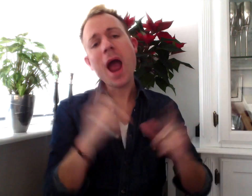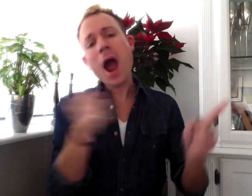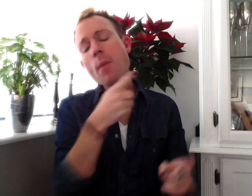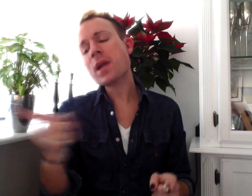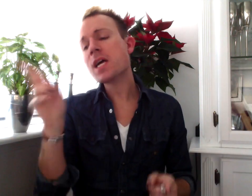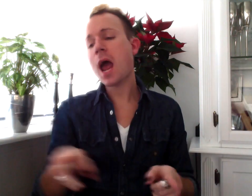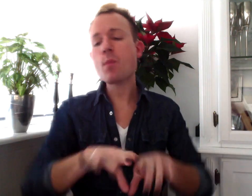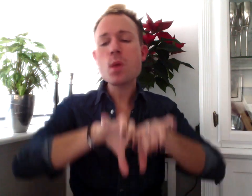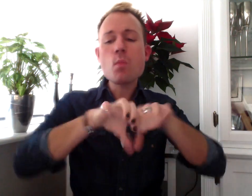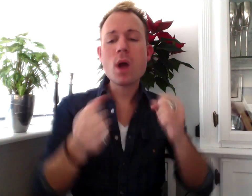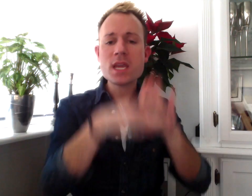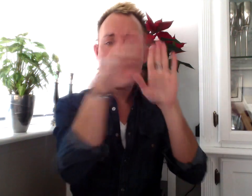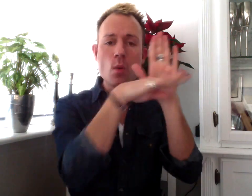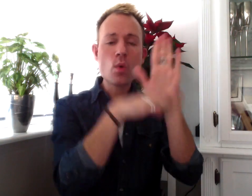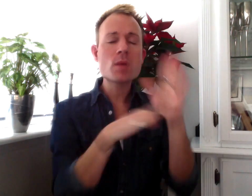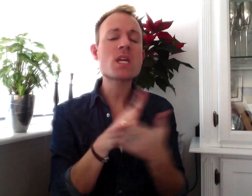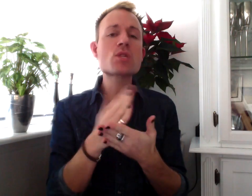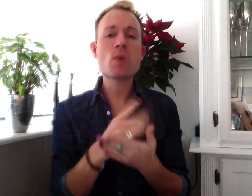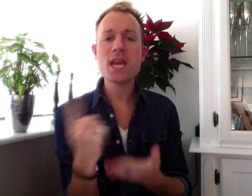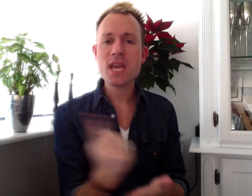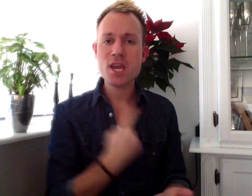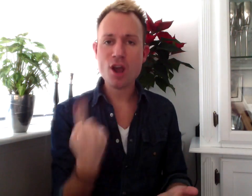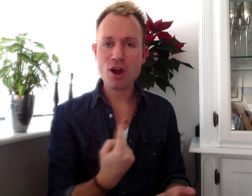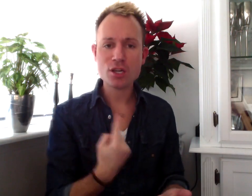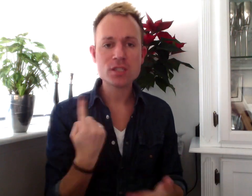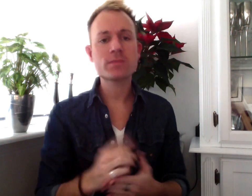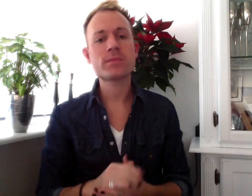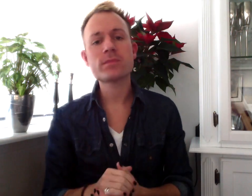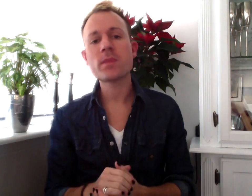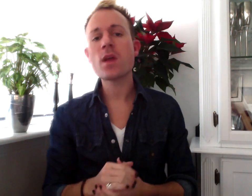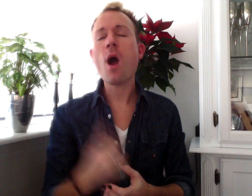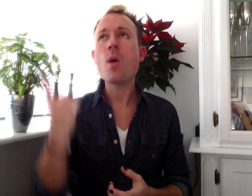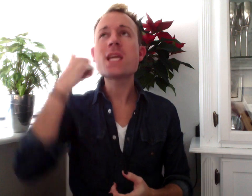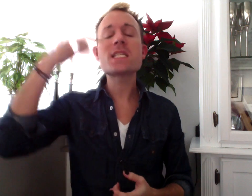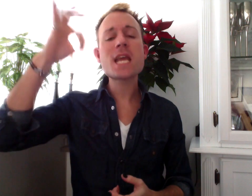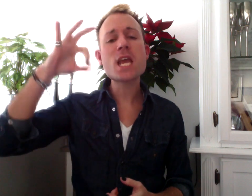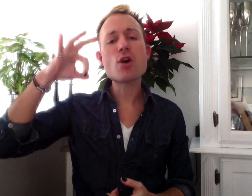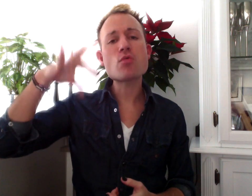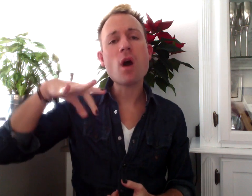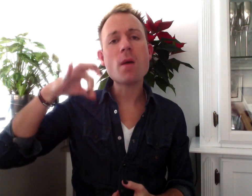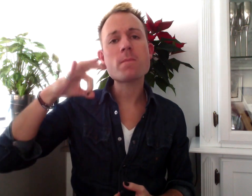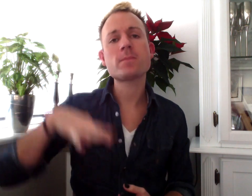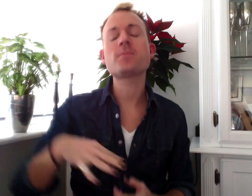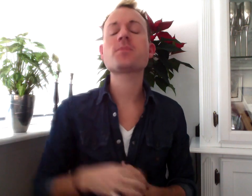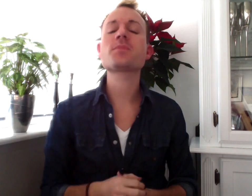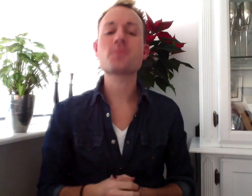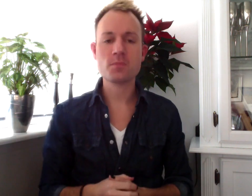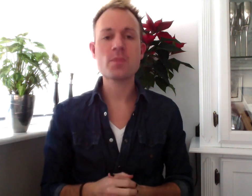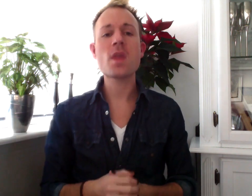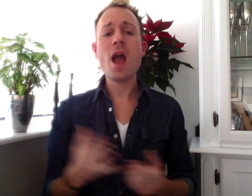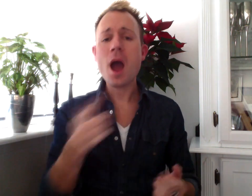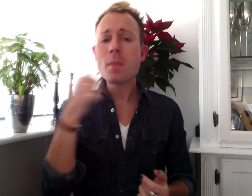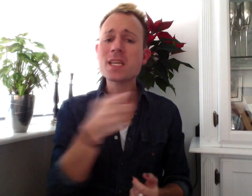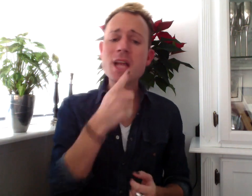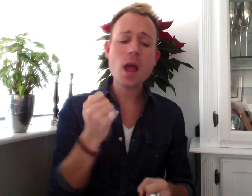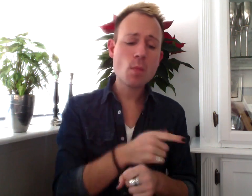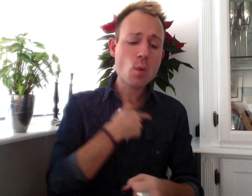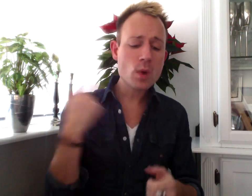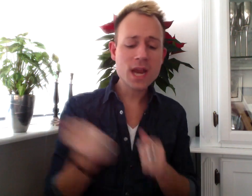How many times can we break the rules between us? Only teardrops. How many times did we have